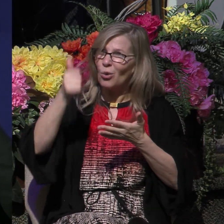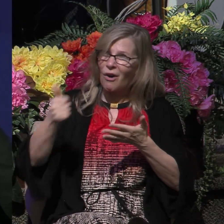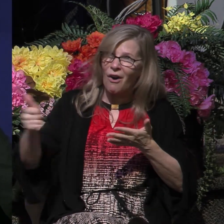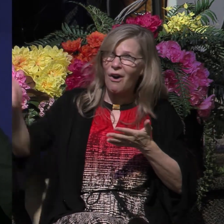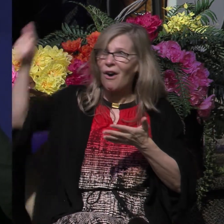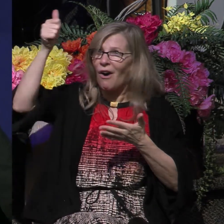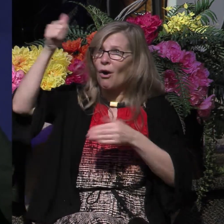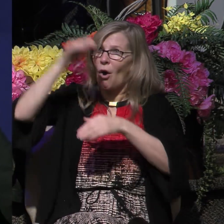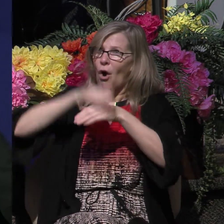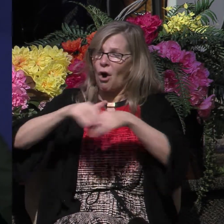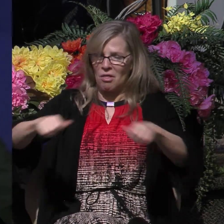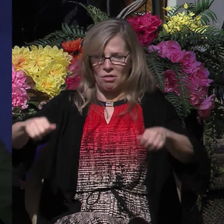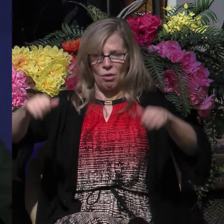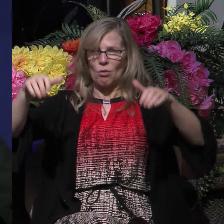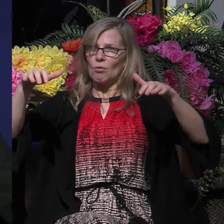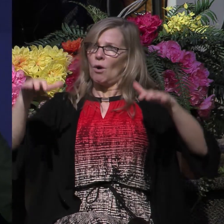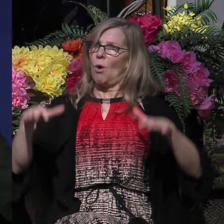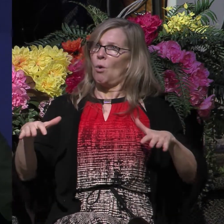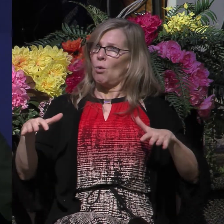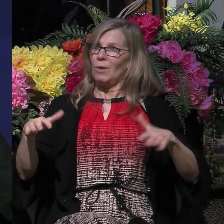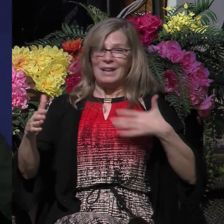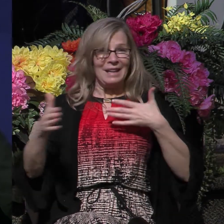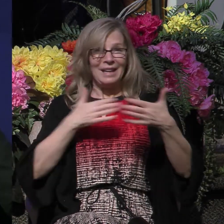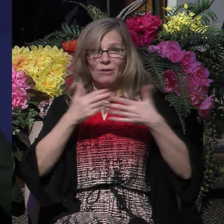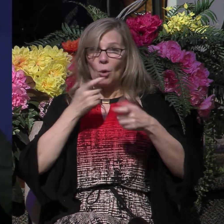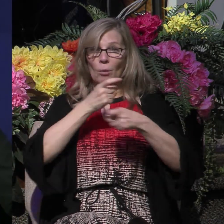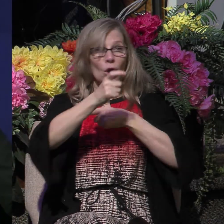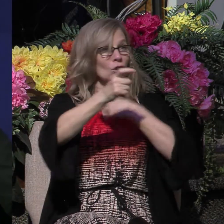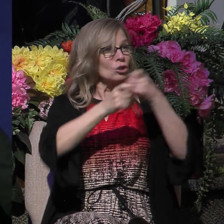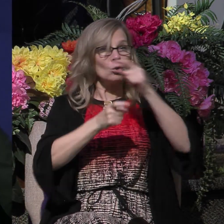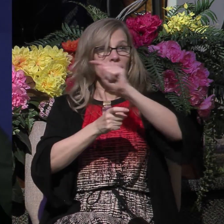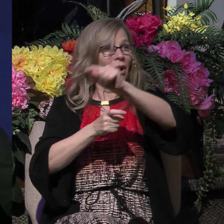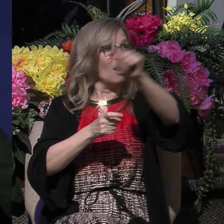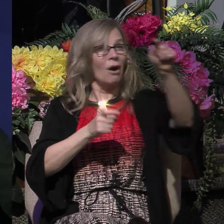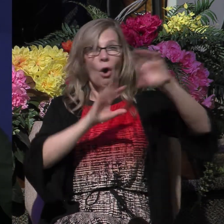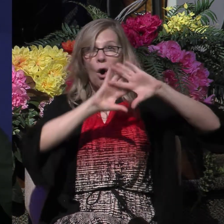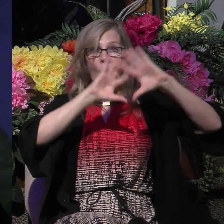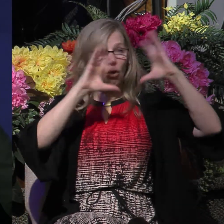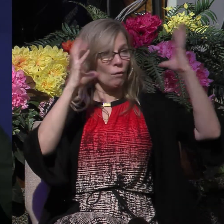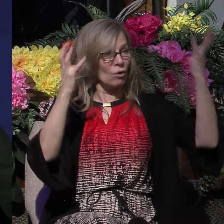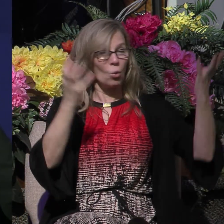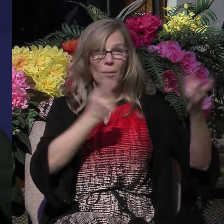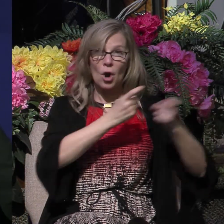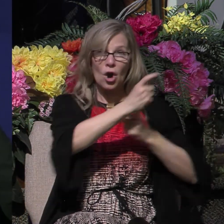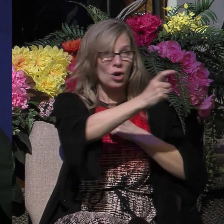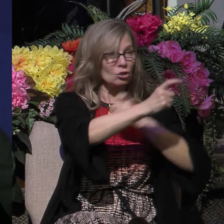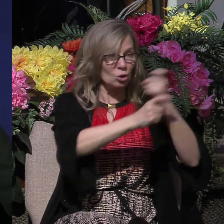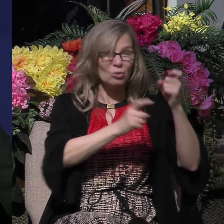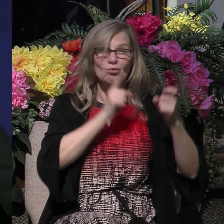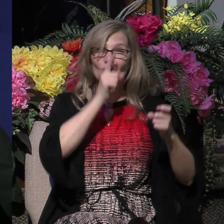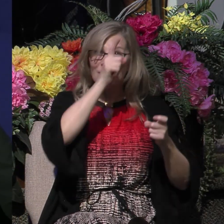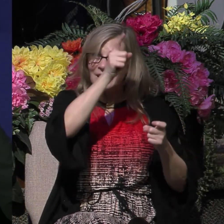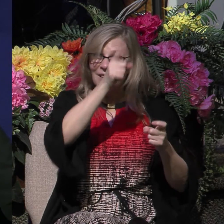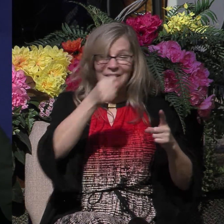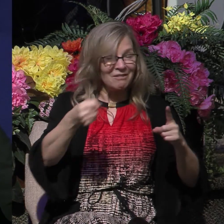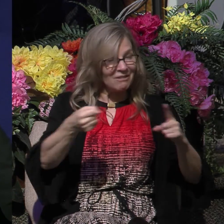even though persecution is going on around the world, and it's real, and it's violent in many places,